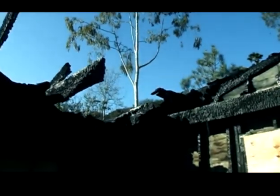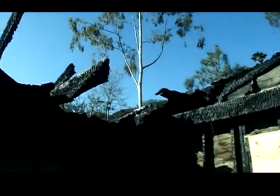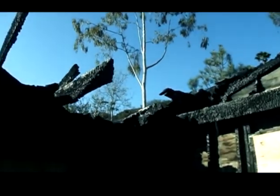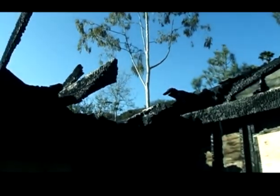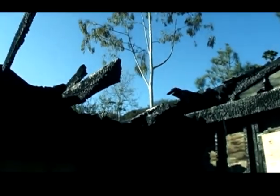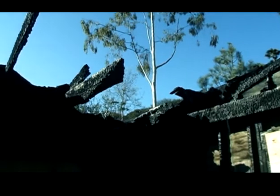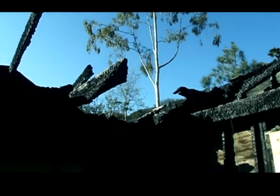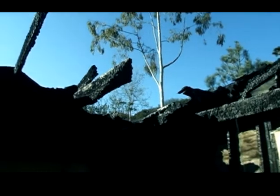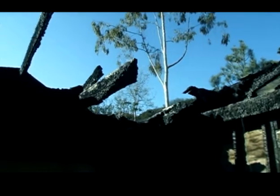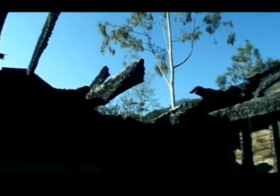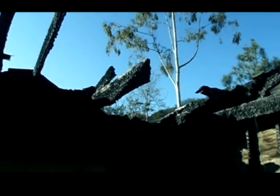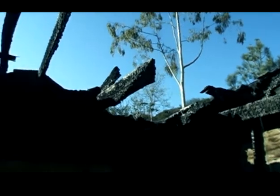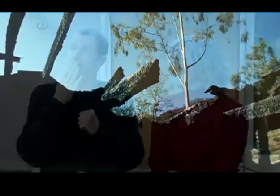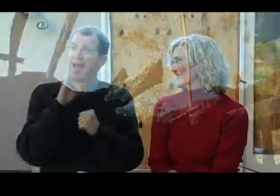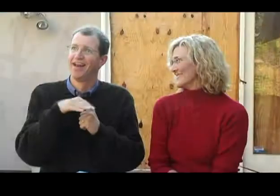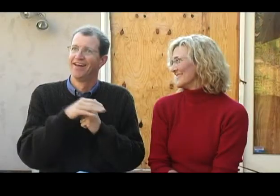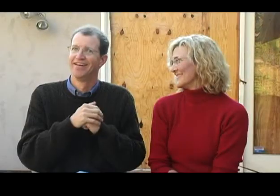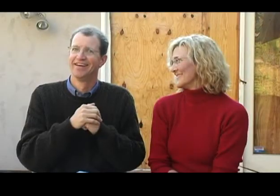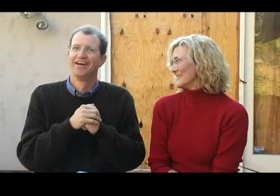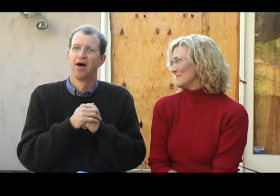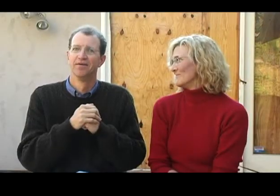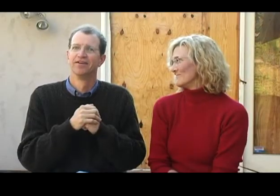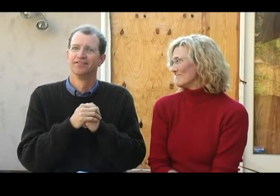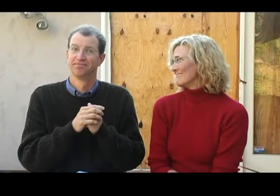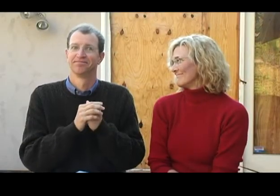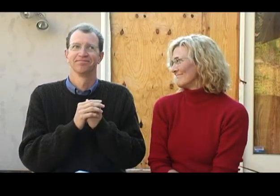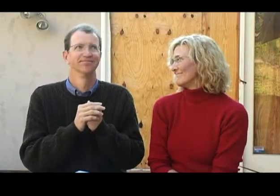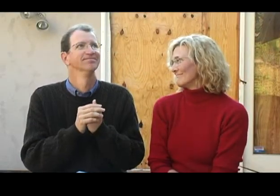it was pretty bad. I mean, yeah,